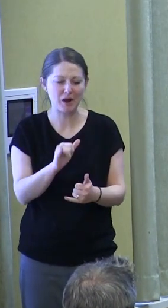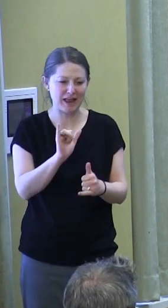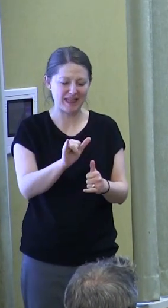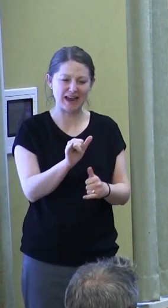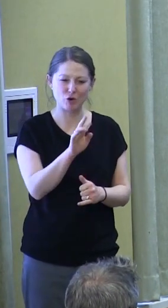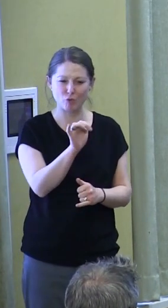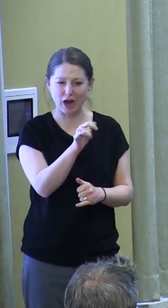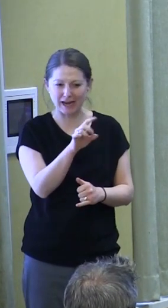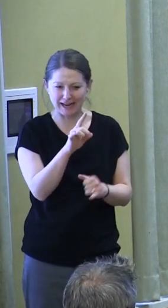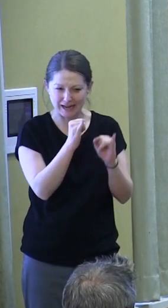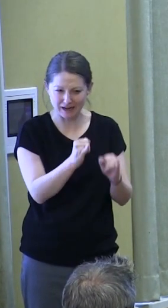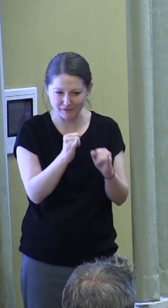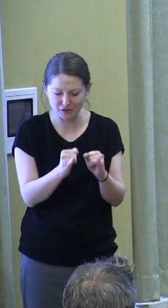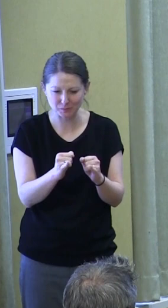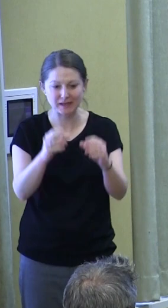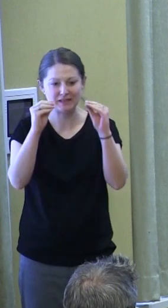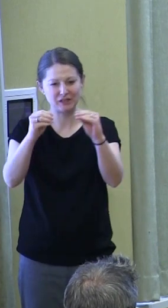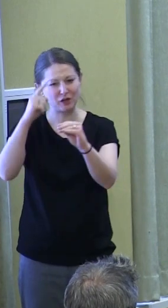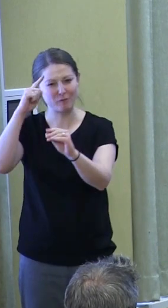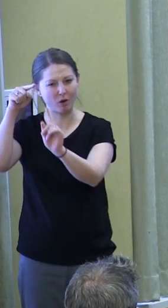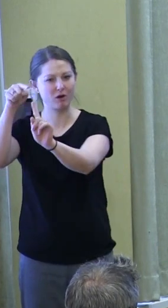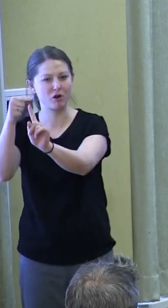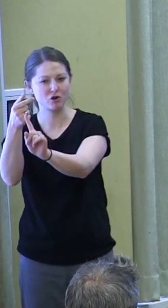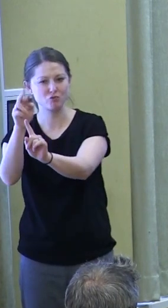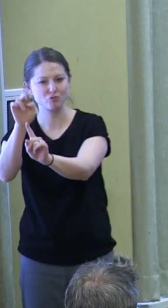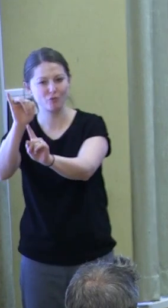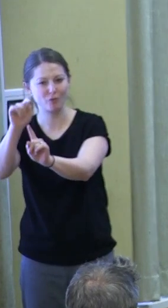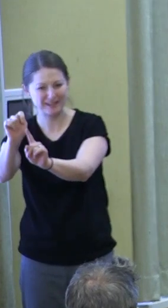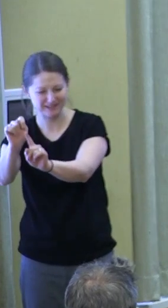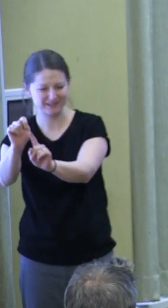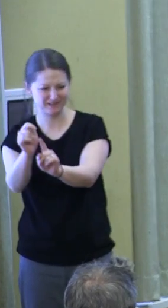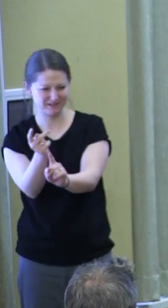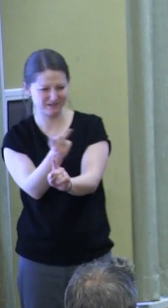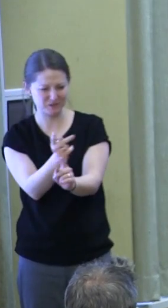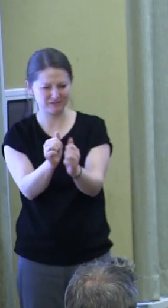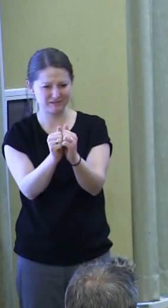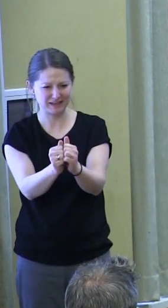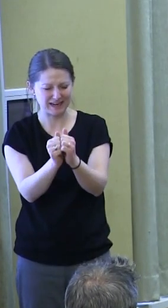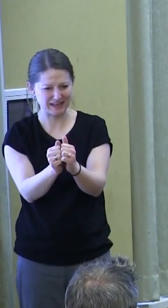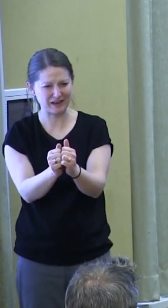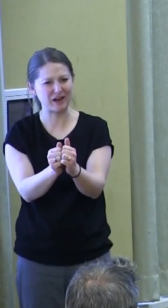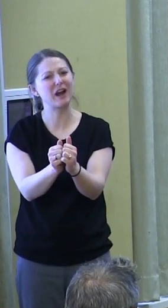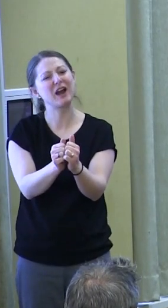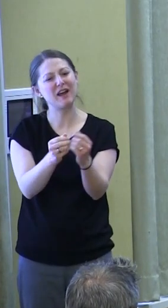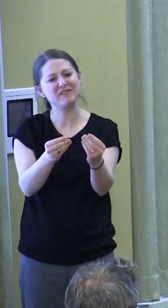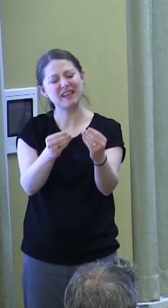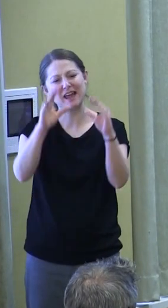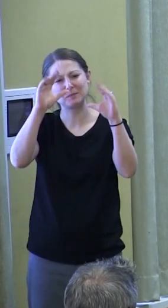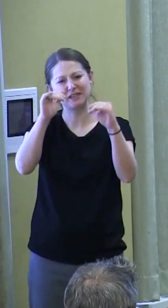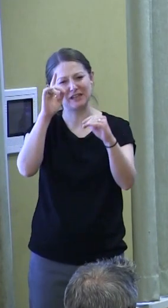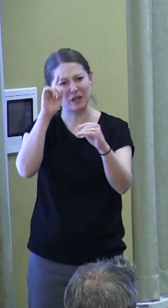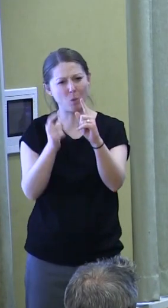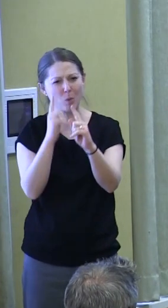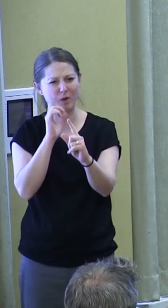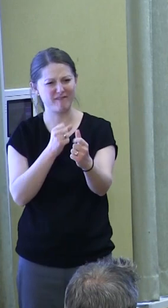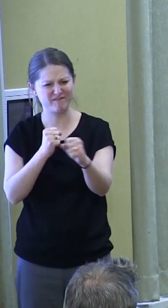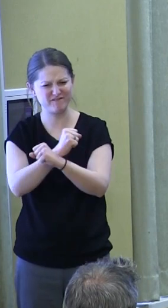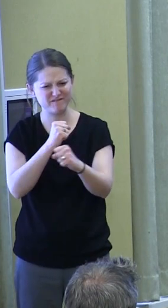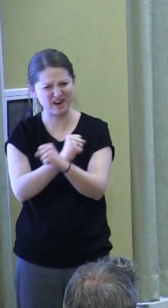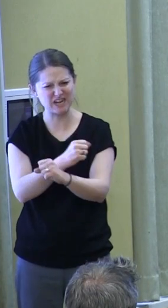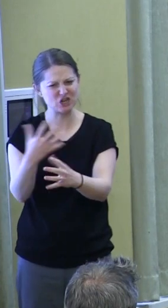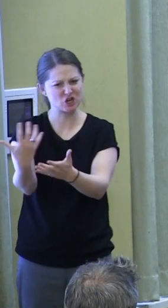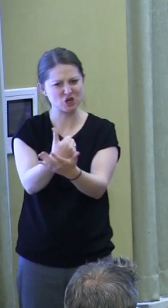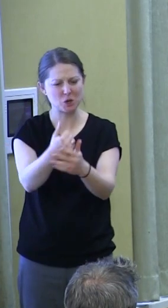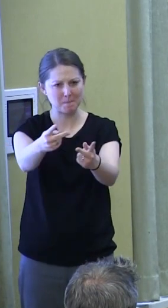individualism with teaching for grit, those two together feed this expectation that one's going to fight to